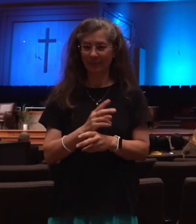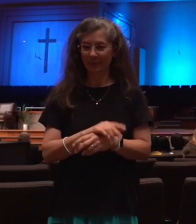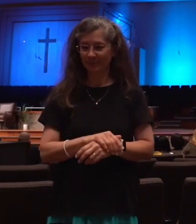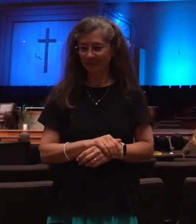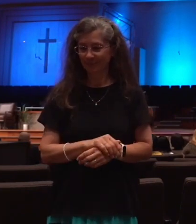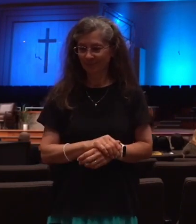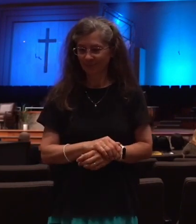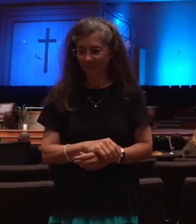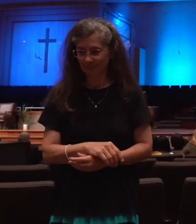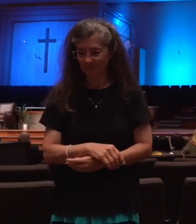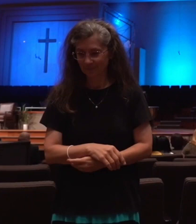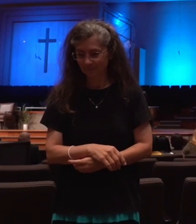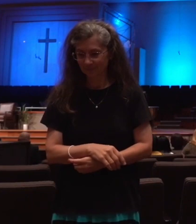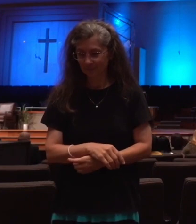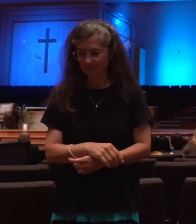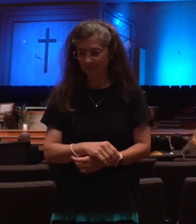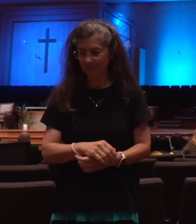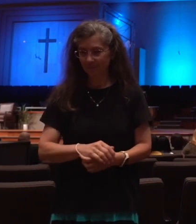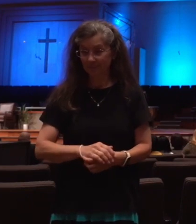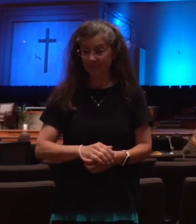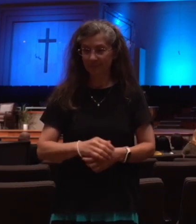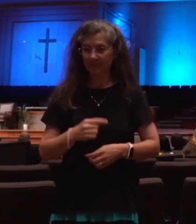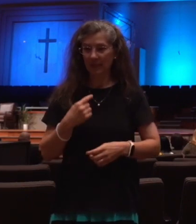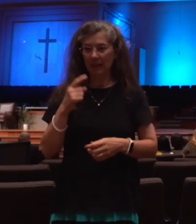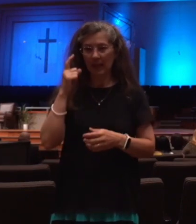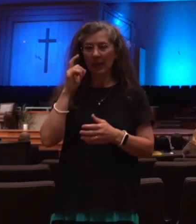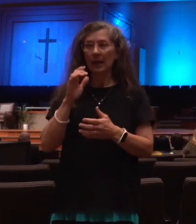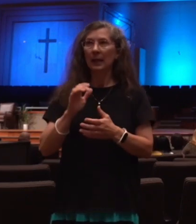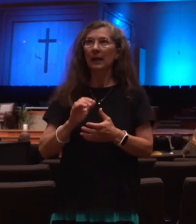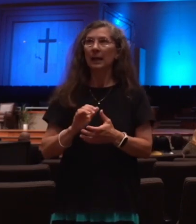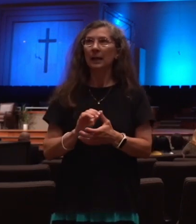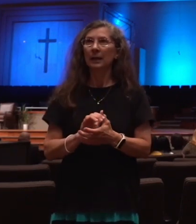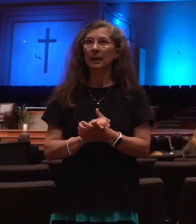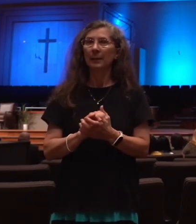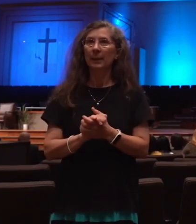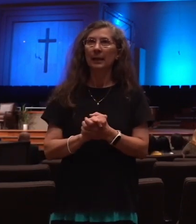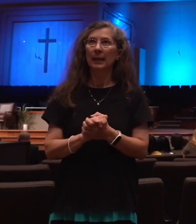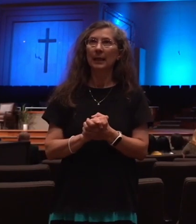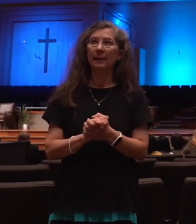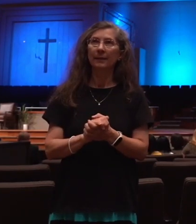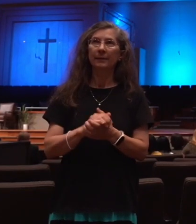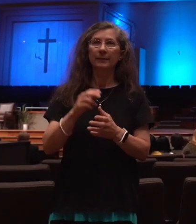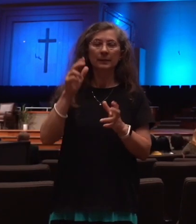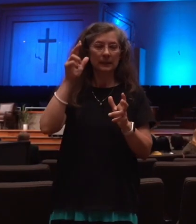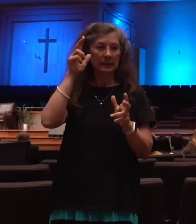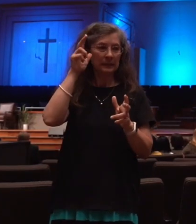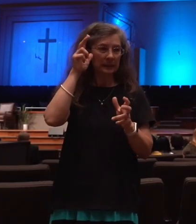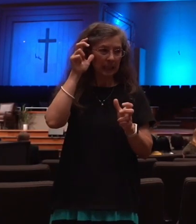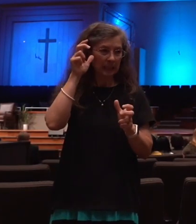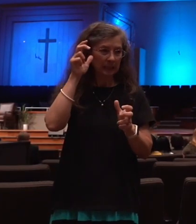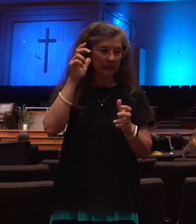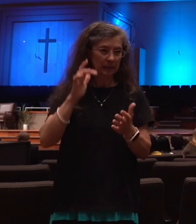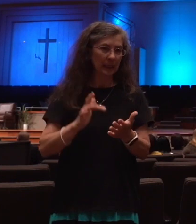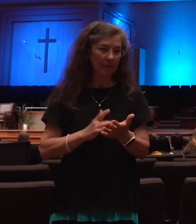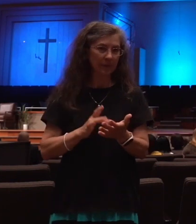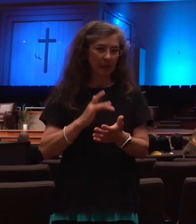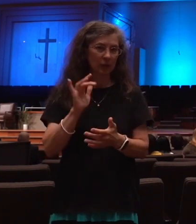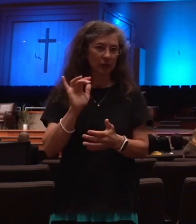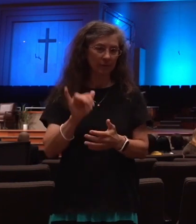but I believe at that time period, Satan will take advantage of that. I believe this might be where